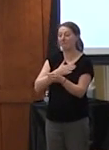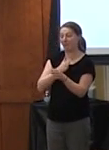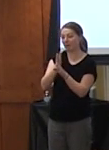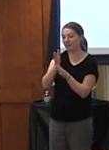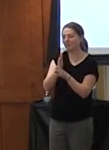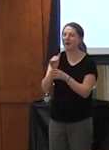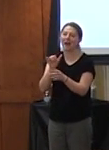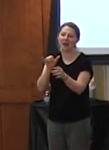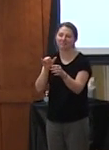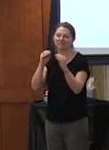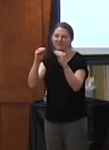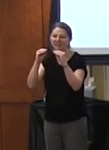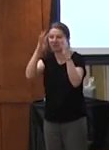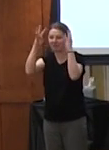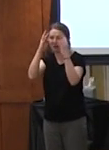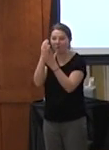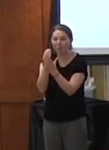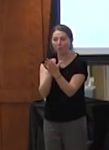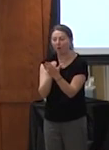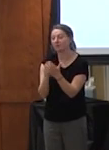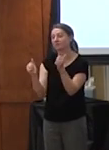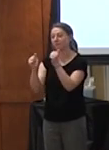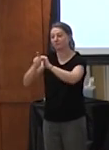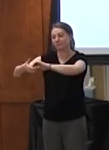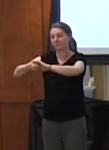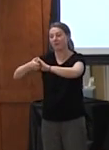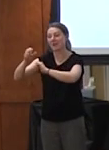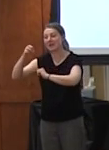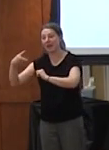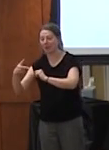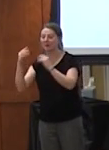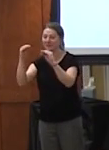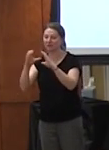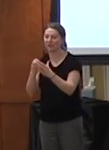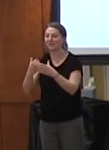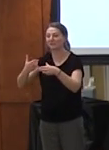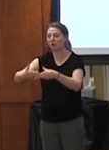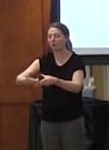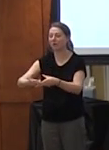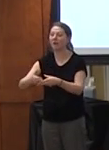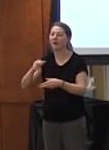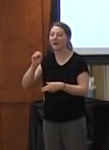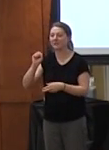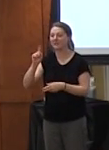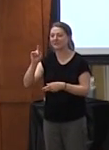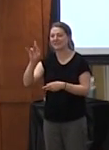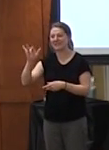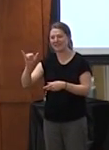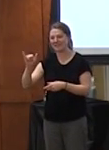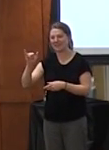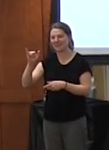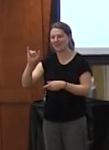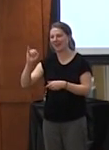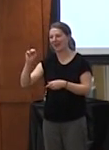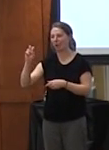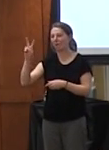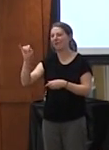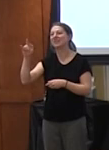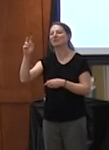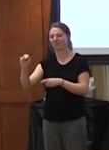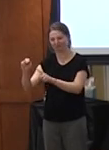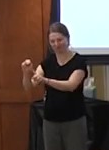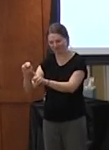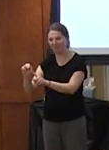innovative course with partners in dap we teach a class called sticky innovation and we introduce the idea of a wicked